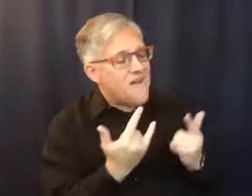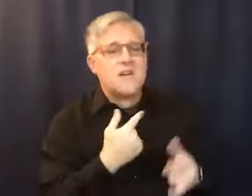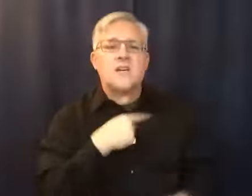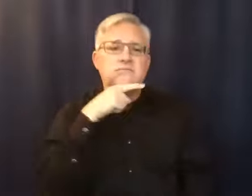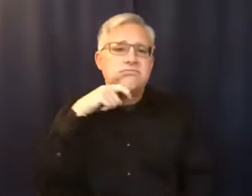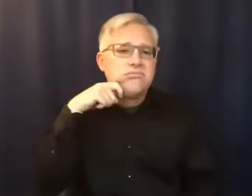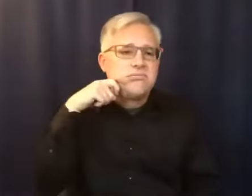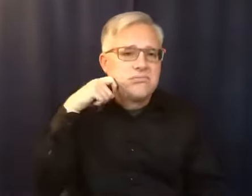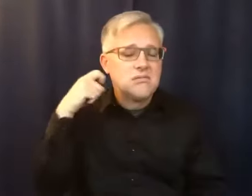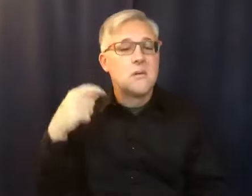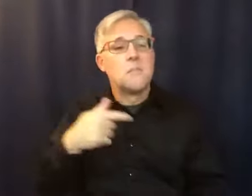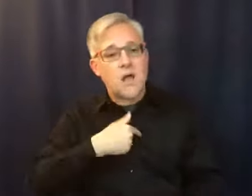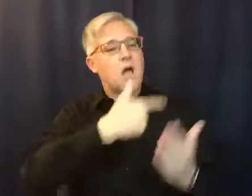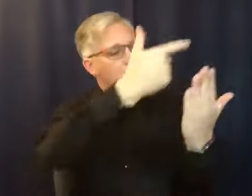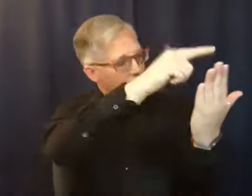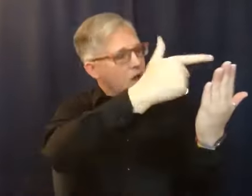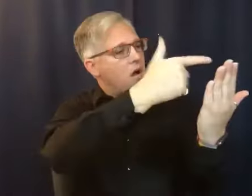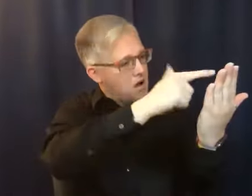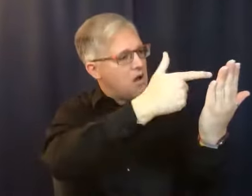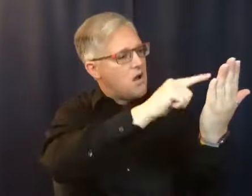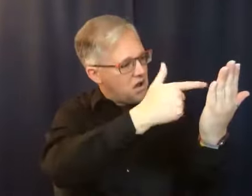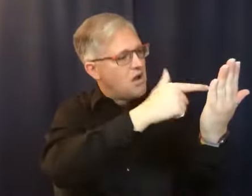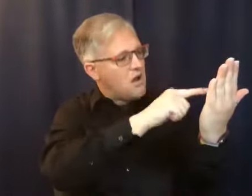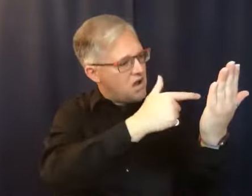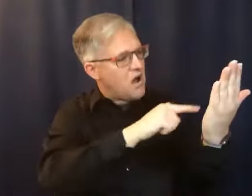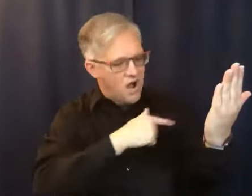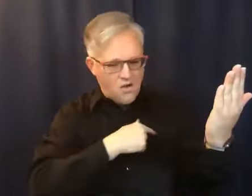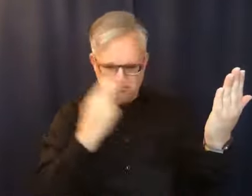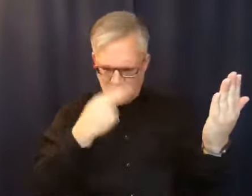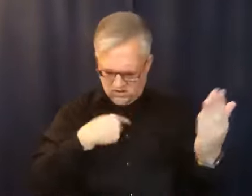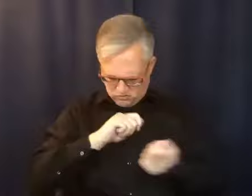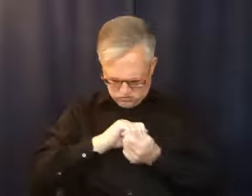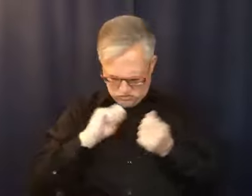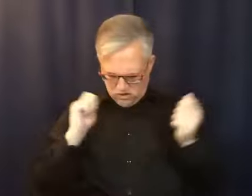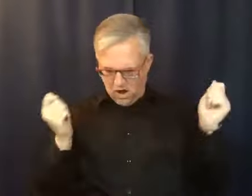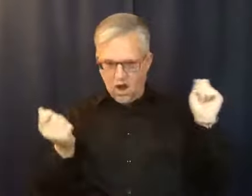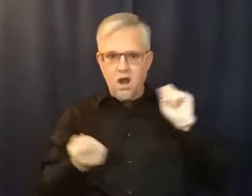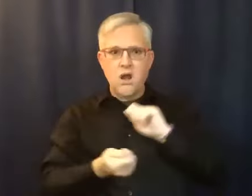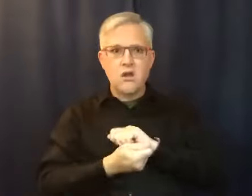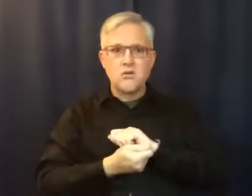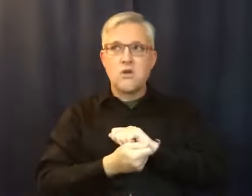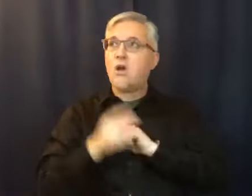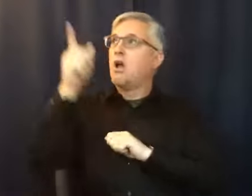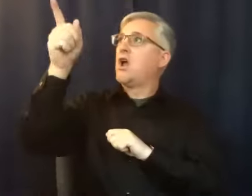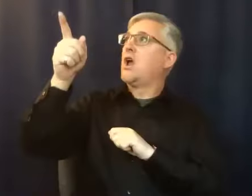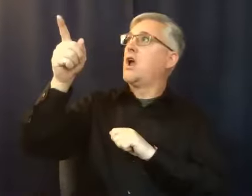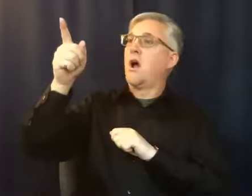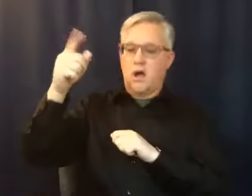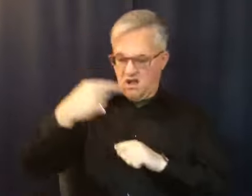And God was doing for me what I could not do for myself. He put broken dawn together on